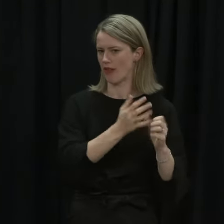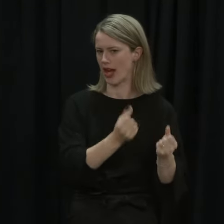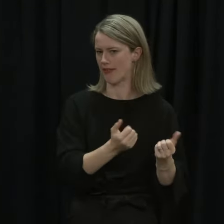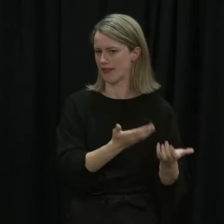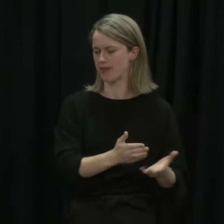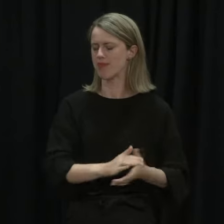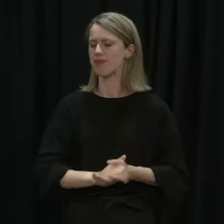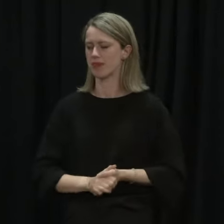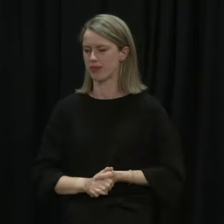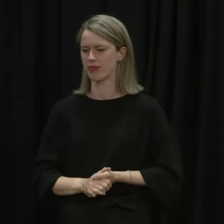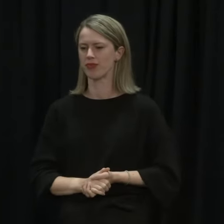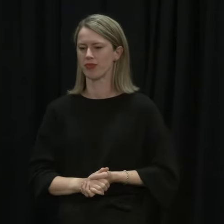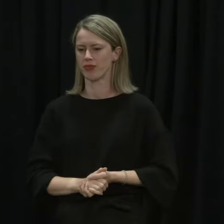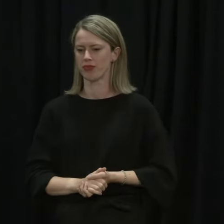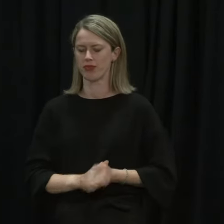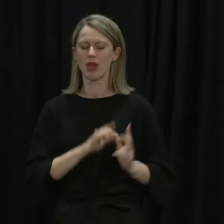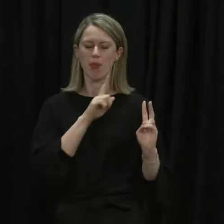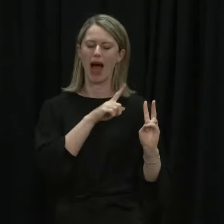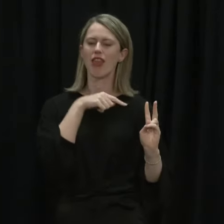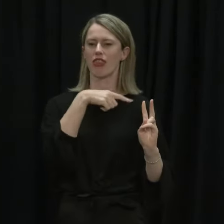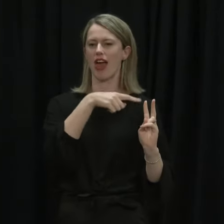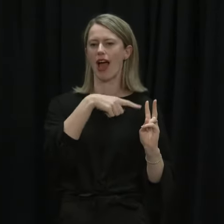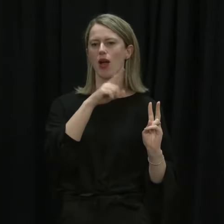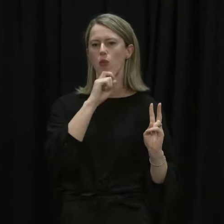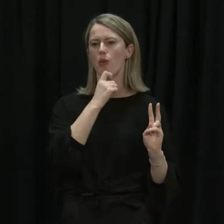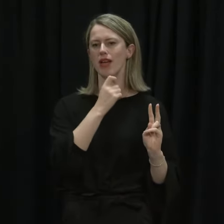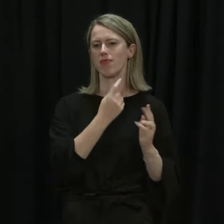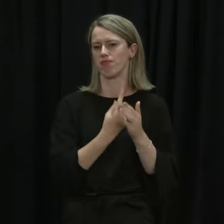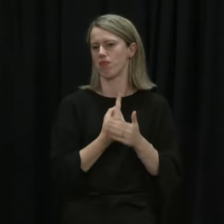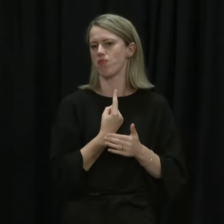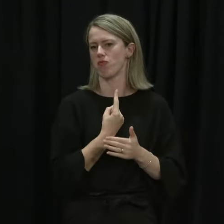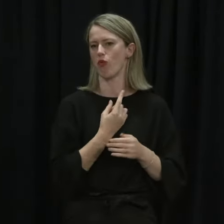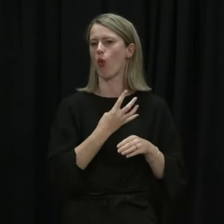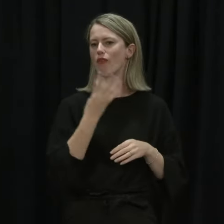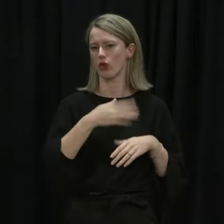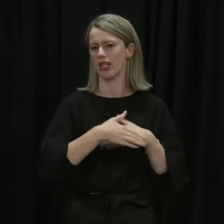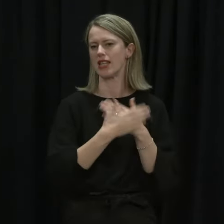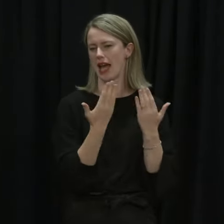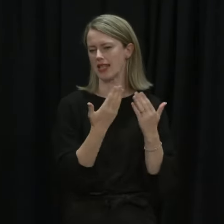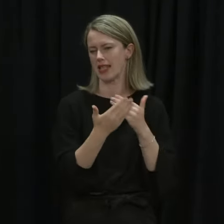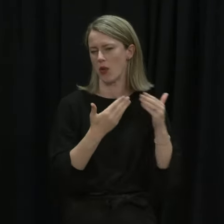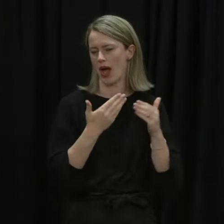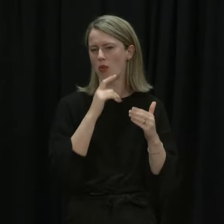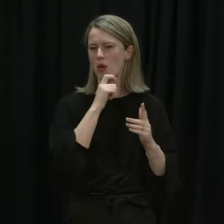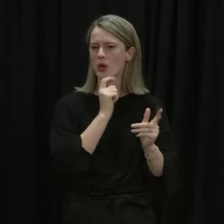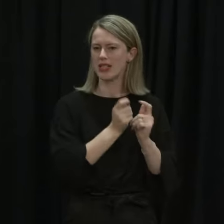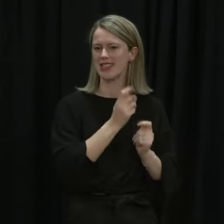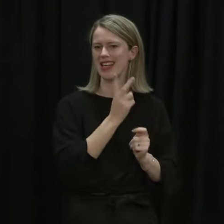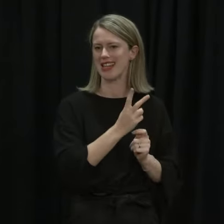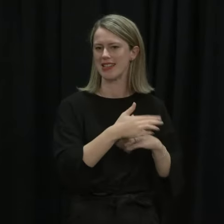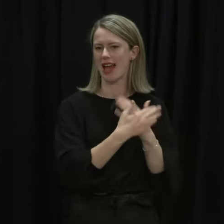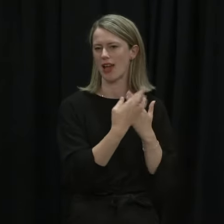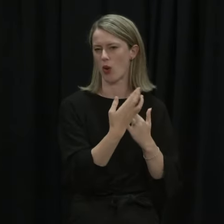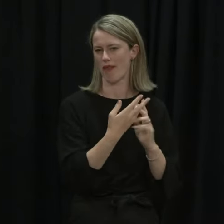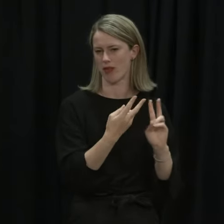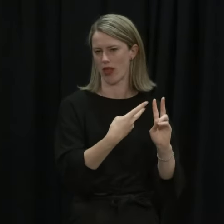They will, as close contacts, of course, be kept in isolation for the full 14-day period and retested on day 12.